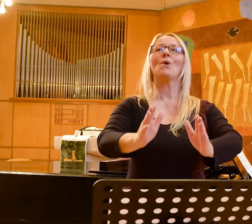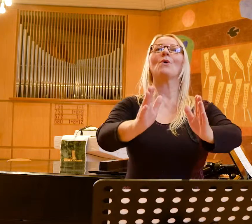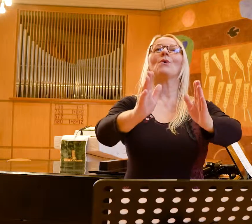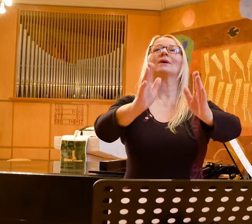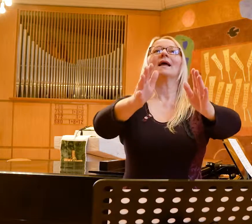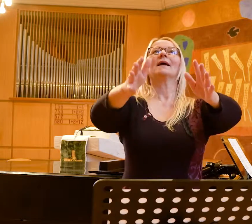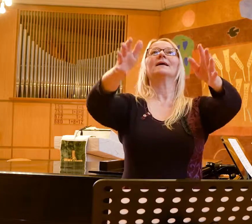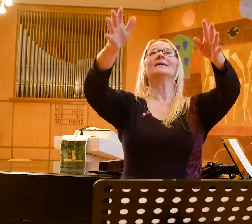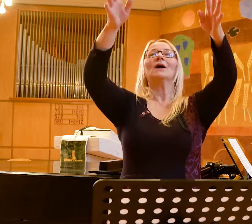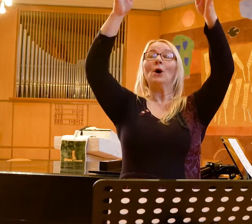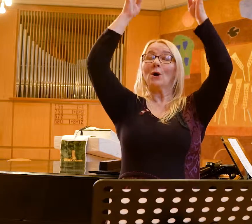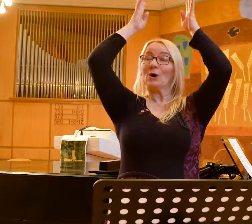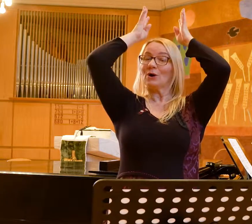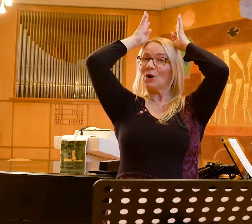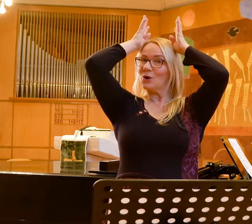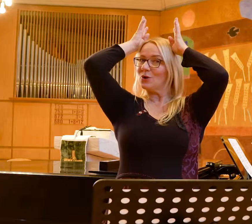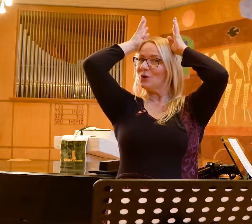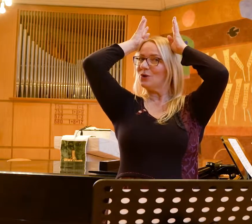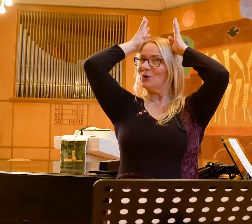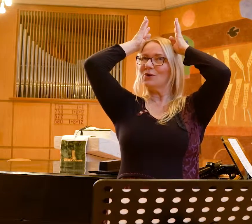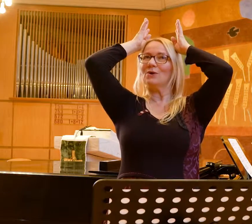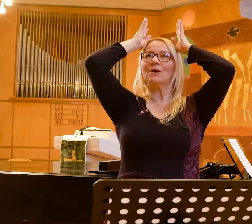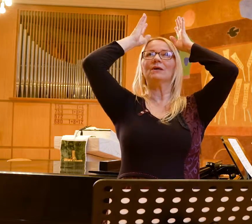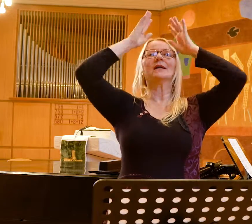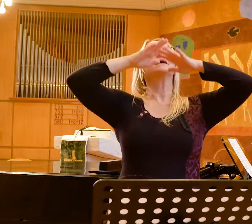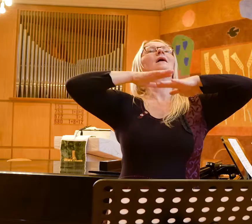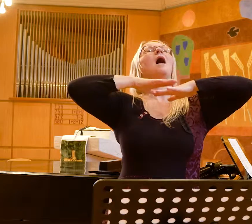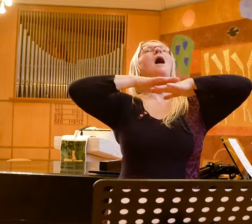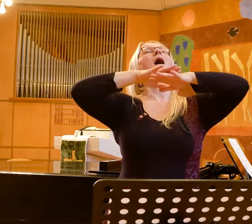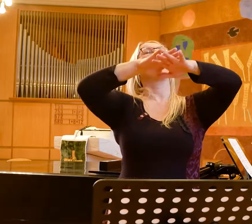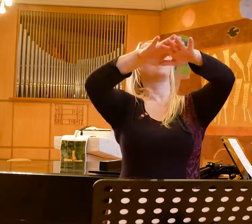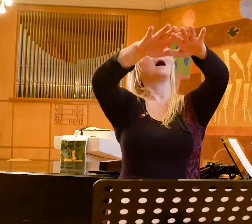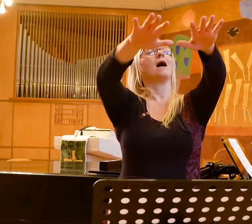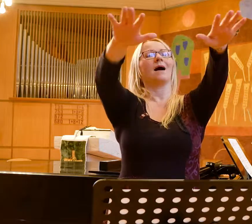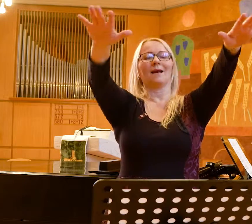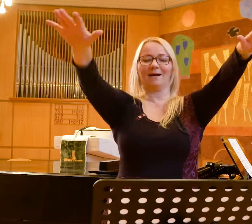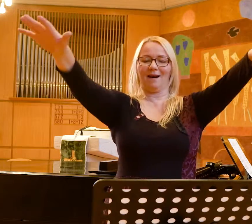He is the King of all nations